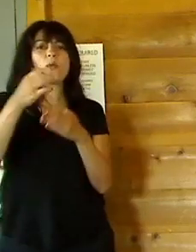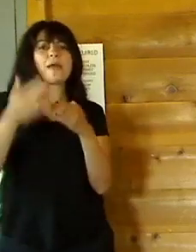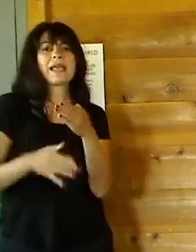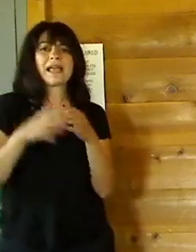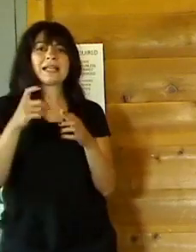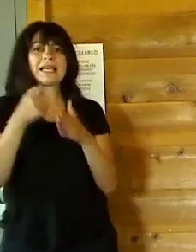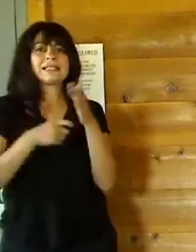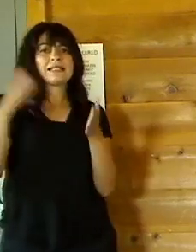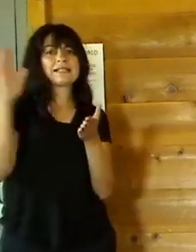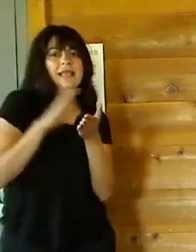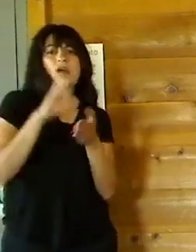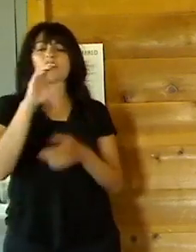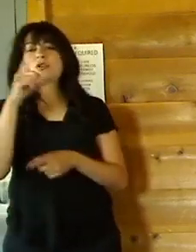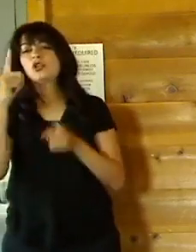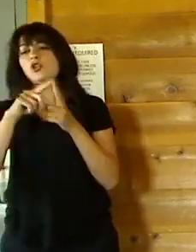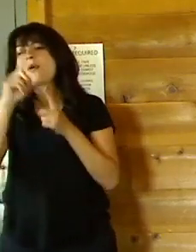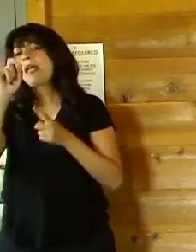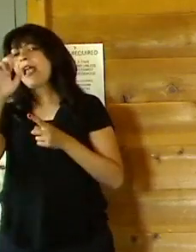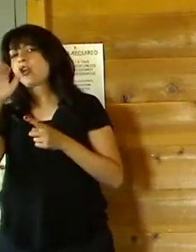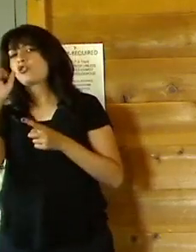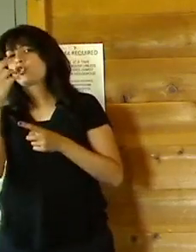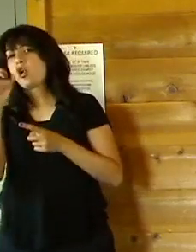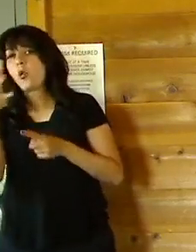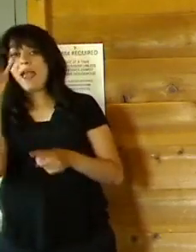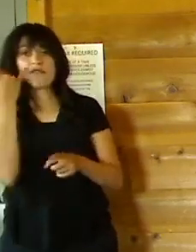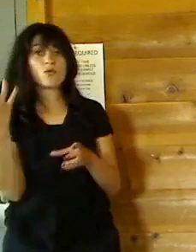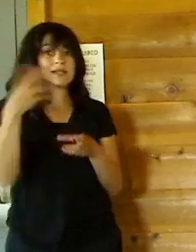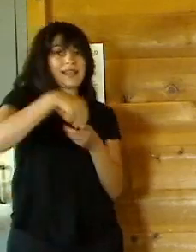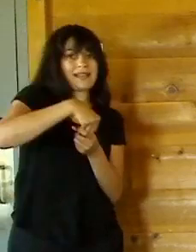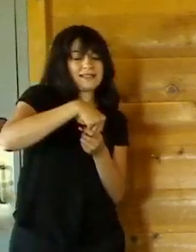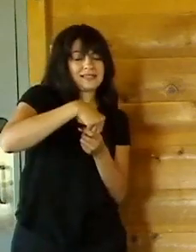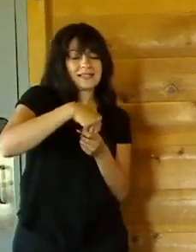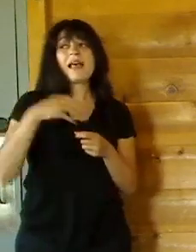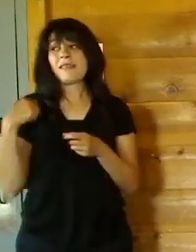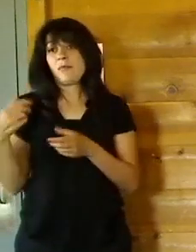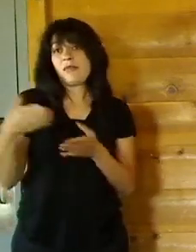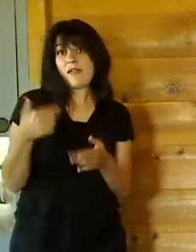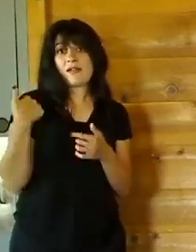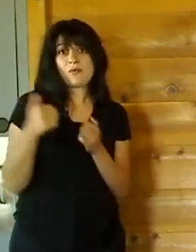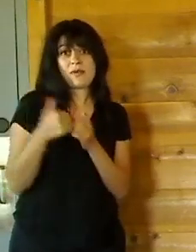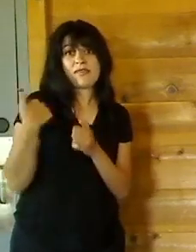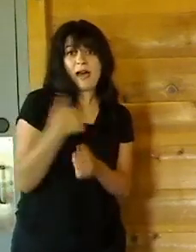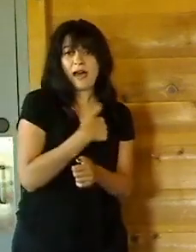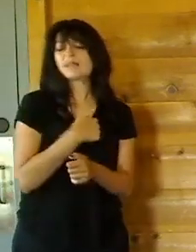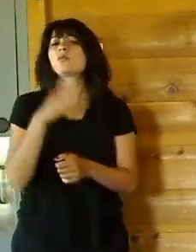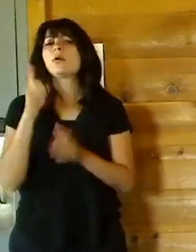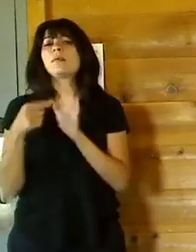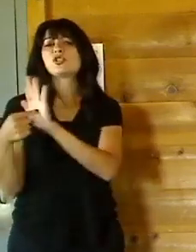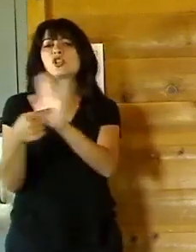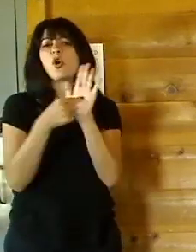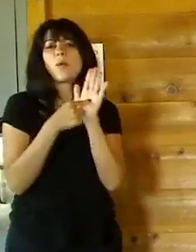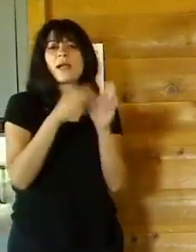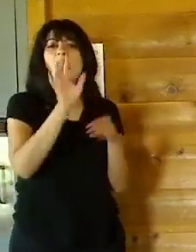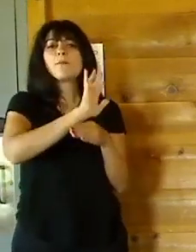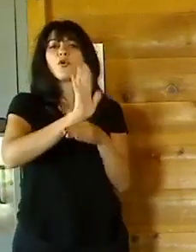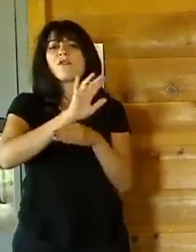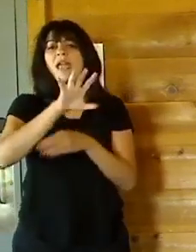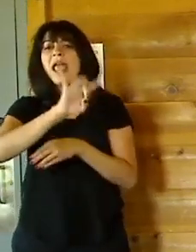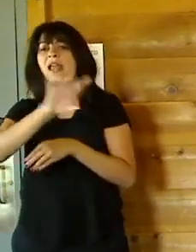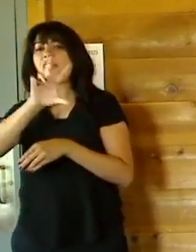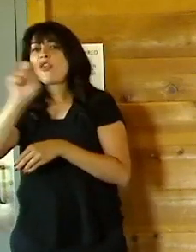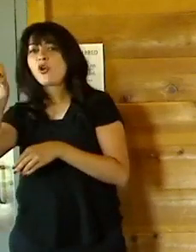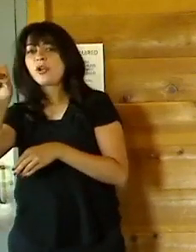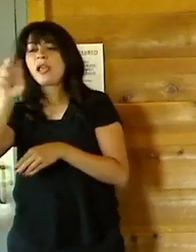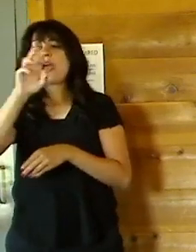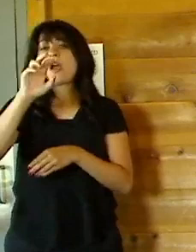who attend the event. So they'll be there with us. We are going to be showing at 8.30 a movie feature that evening, Yogi Bear.